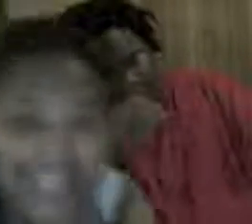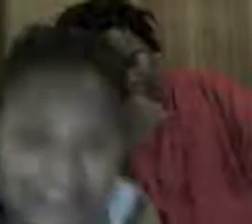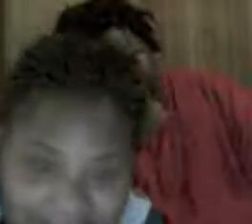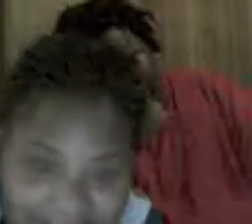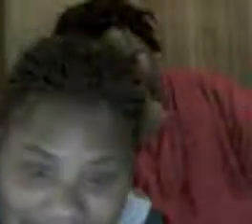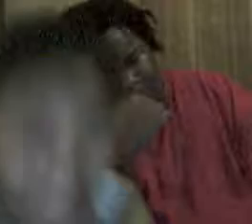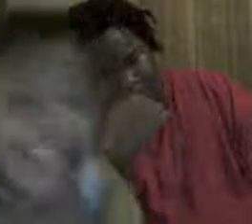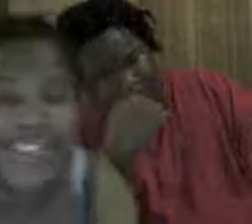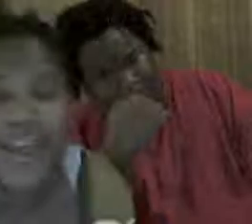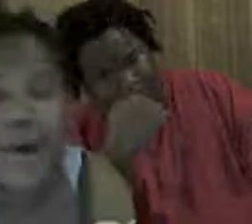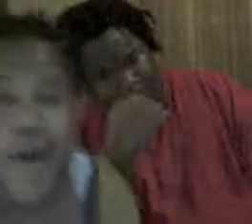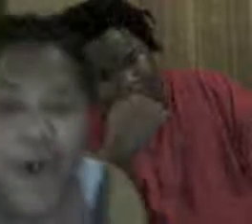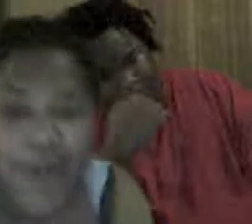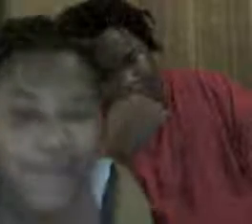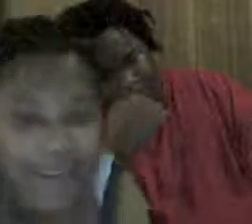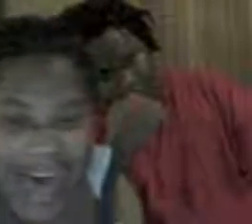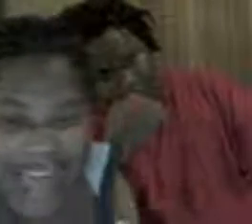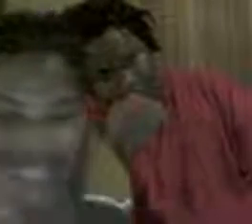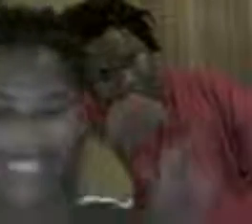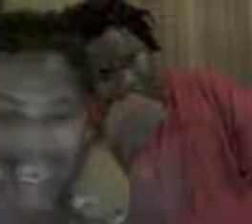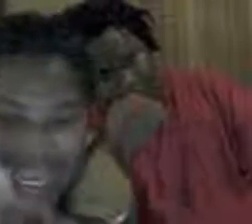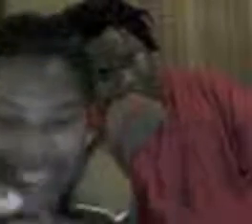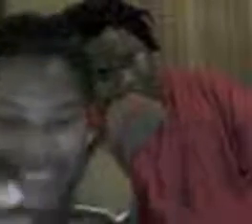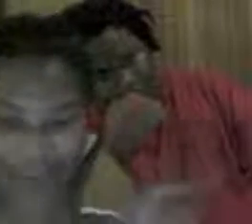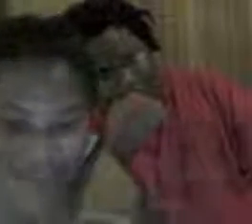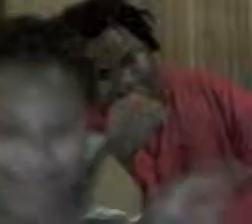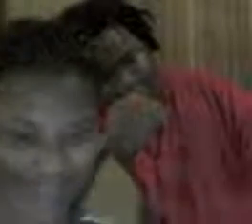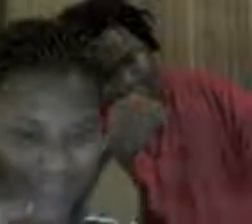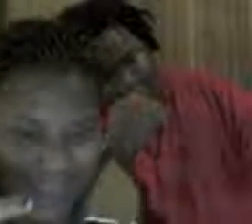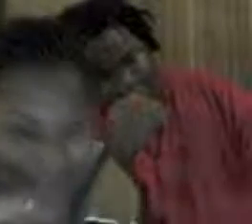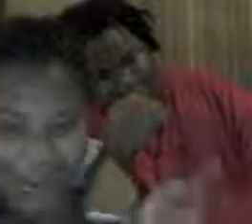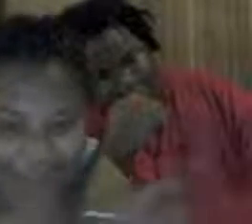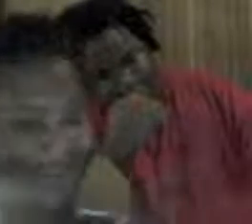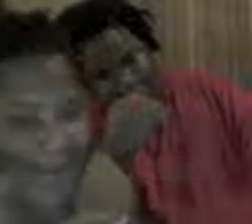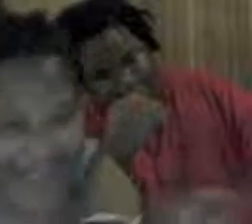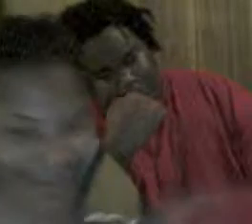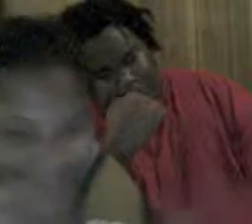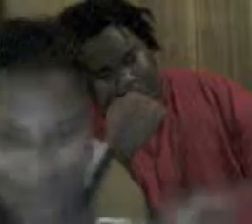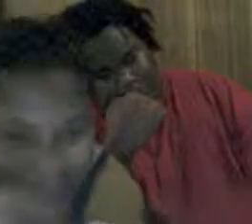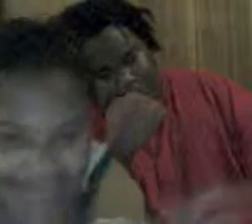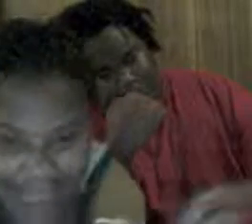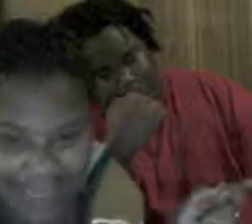the Rick Rollin', so, when you guys get a chance, you feel what I'm saying, you know, do something about that, do something about that, you dig,